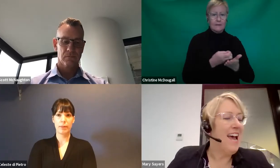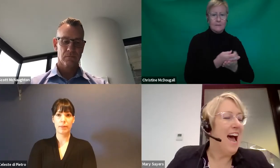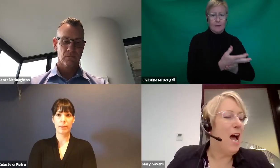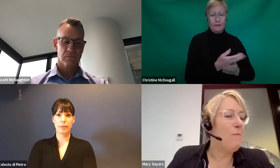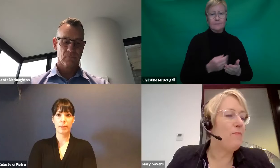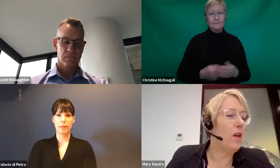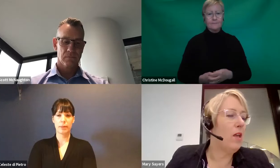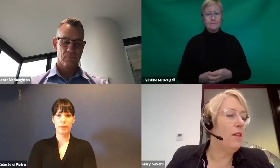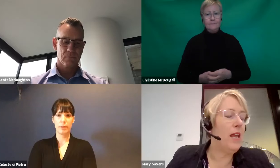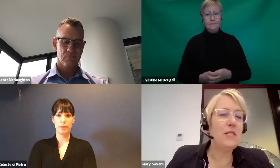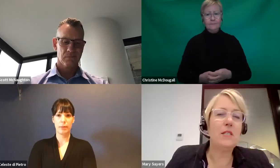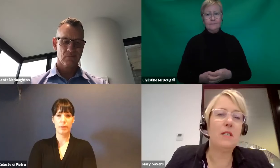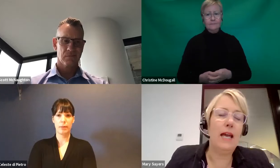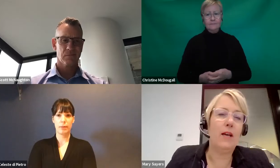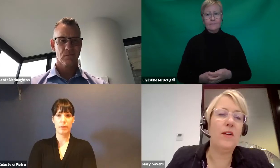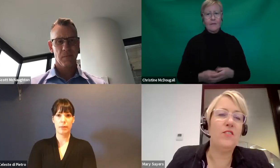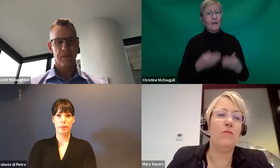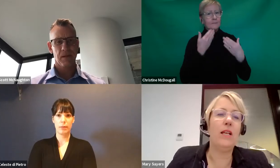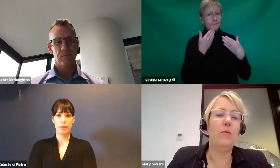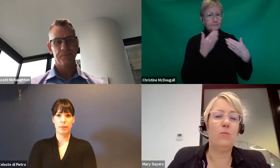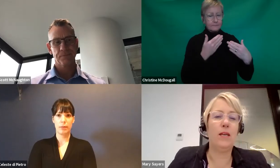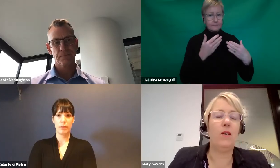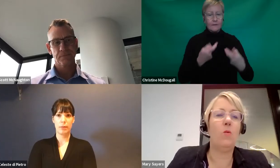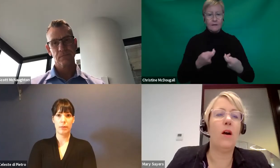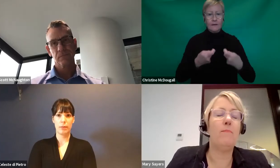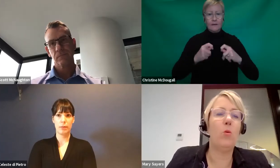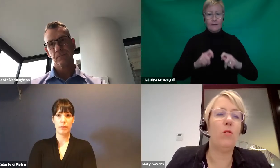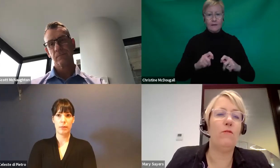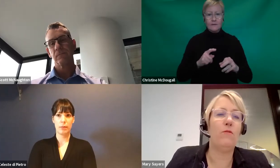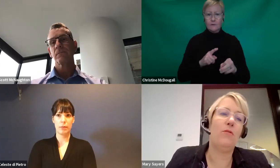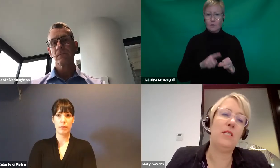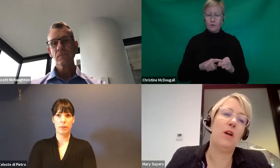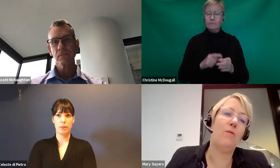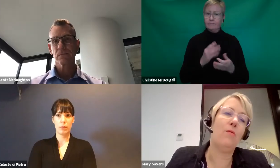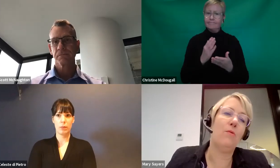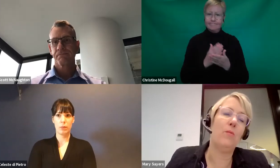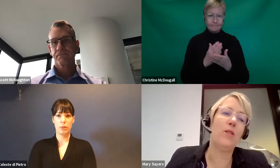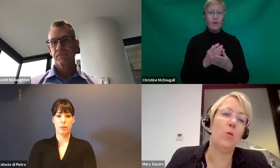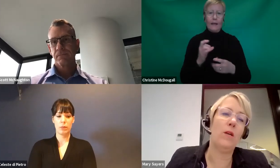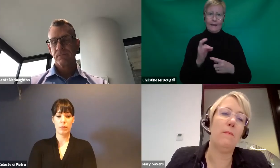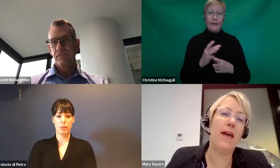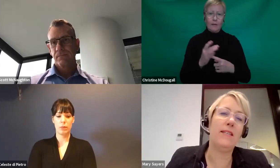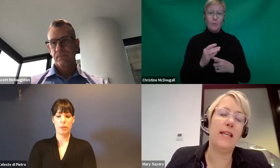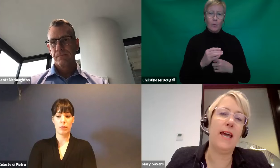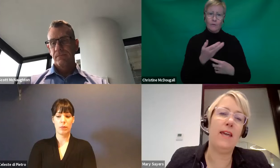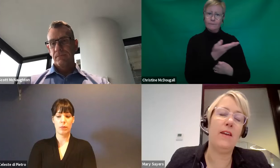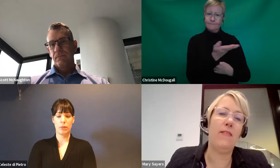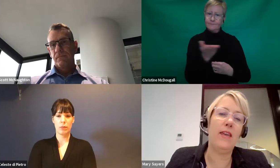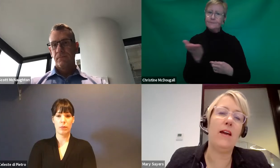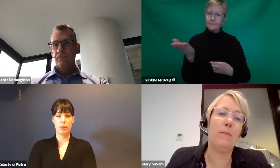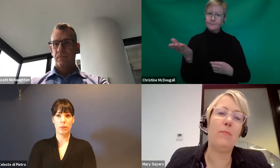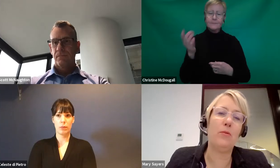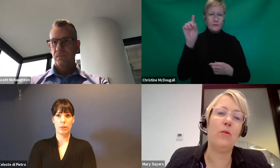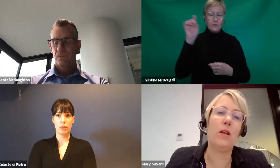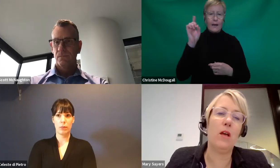that. The next question really will be quite important for this cohort that we're talking about today and